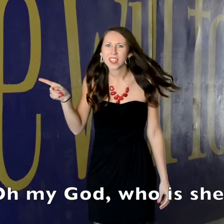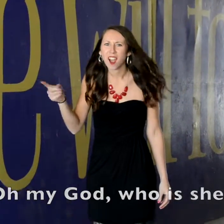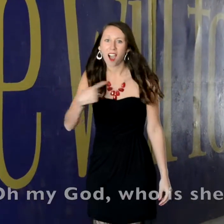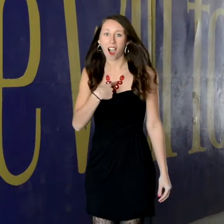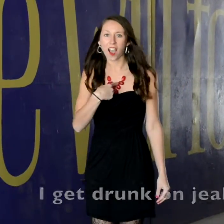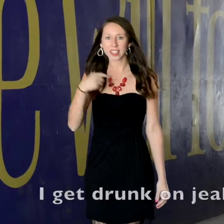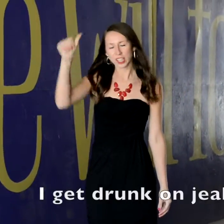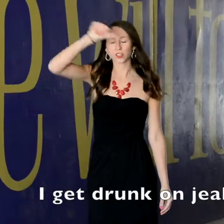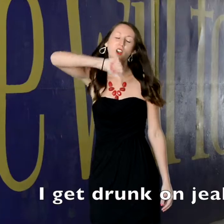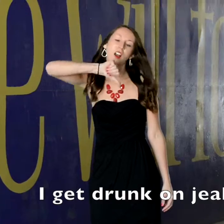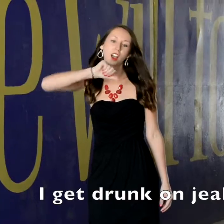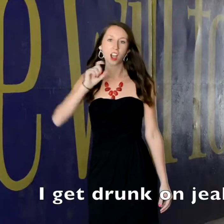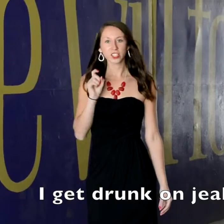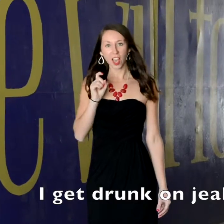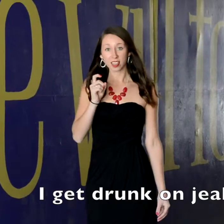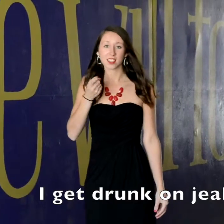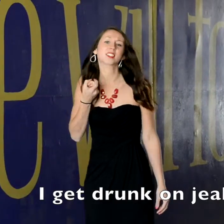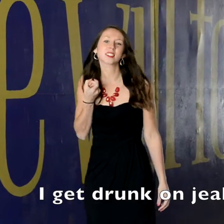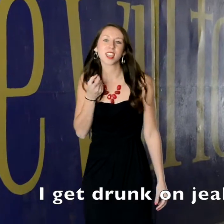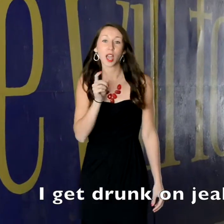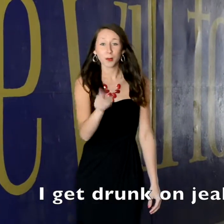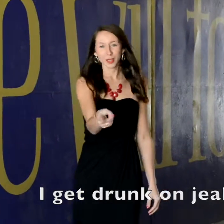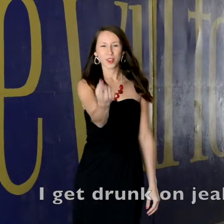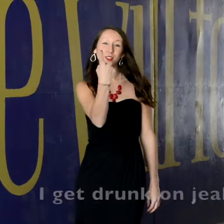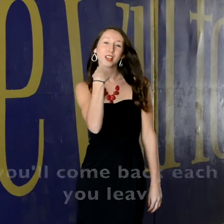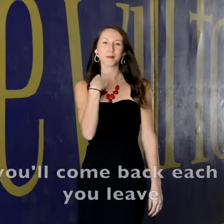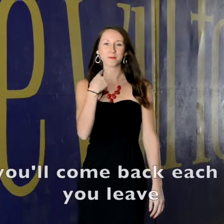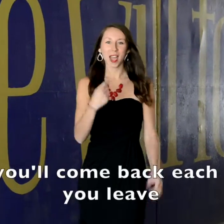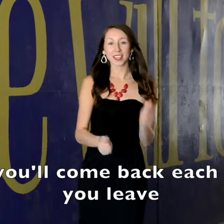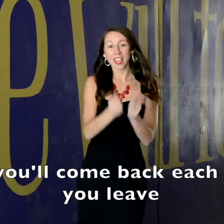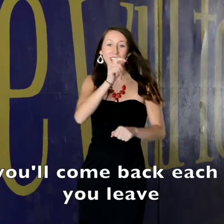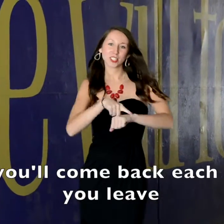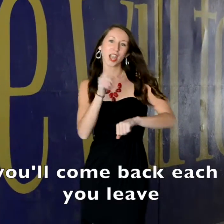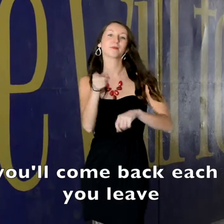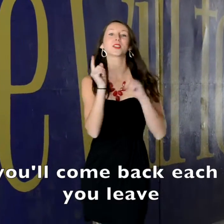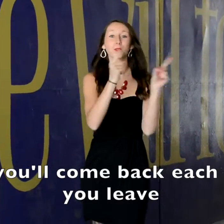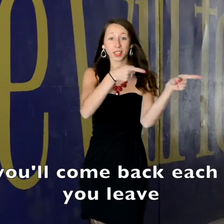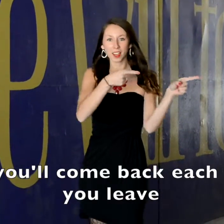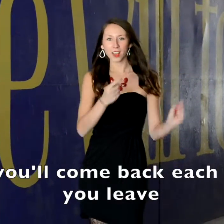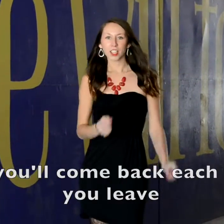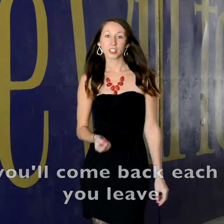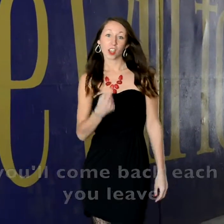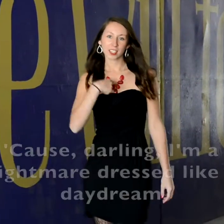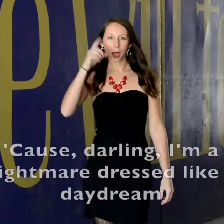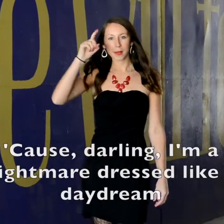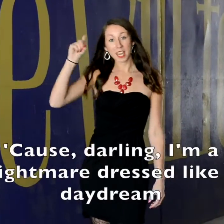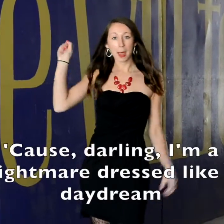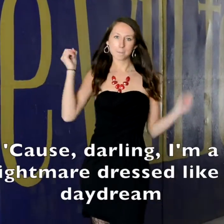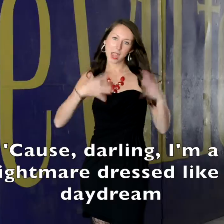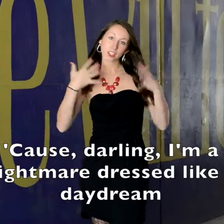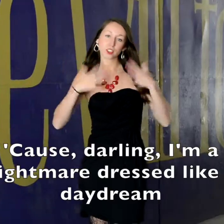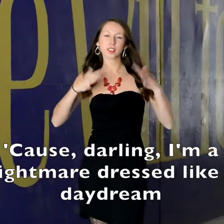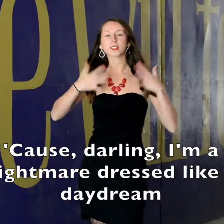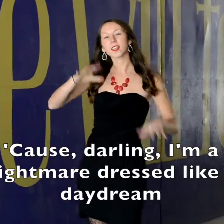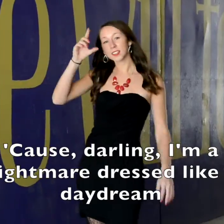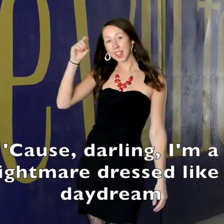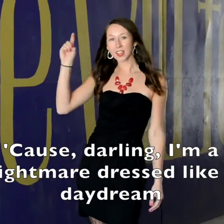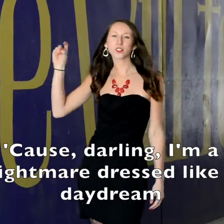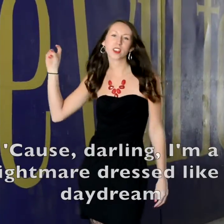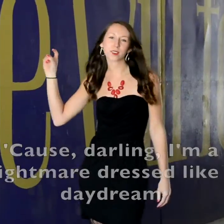is she? I get drunk on jealousy But you'll come back each time you leave Cause darling, I'm a nightmare dressed like a